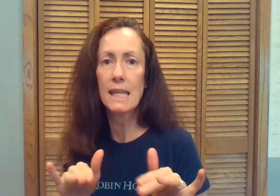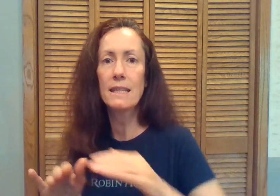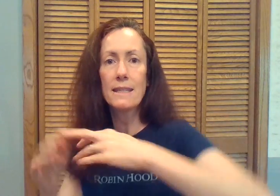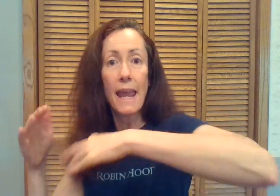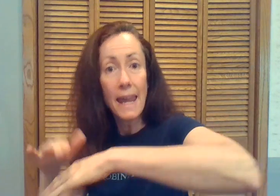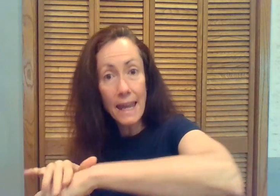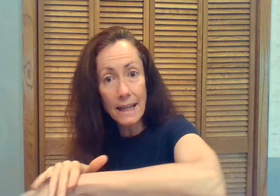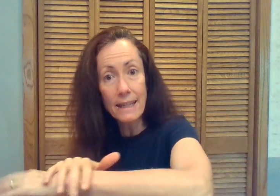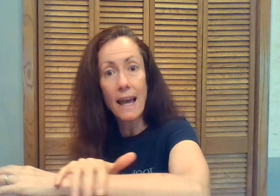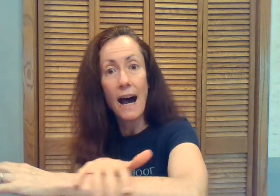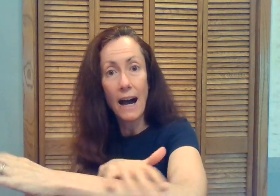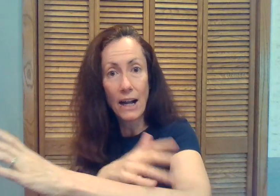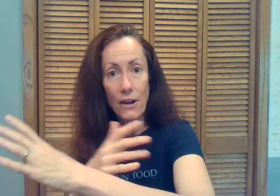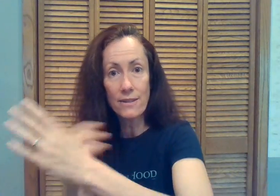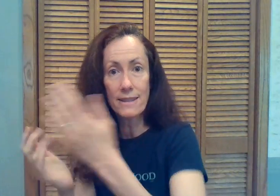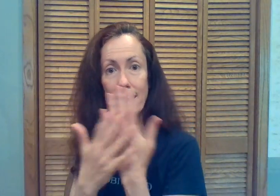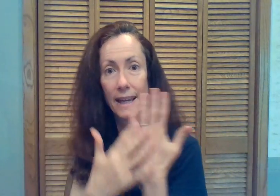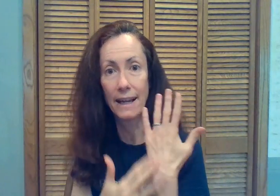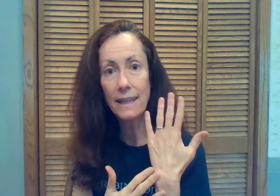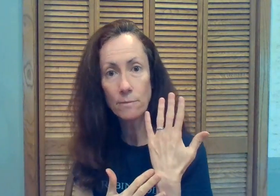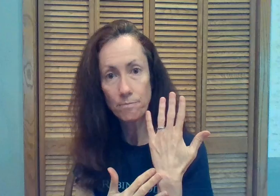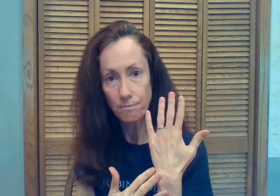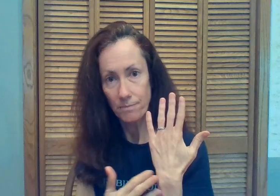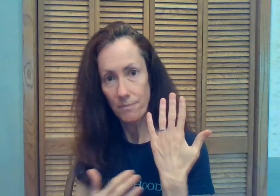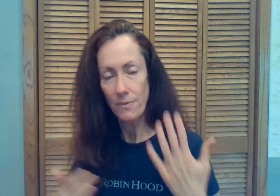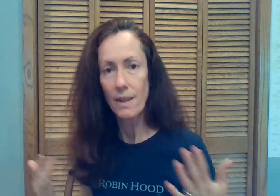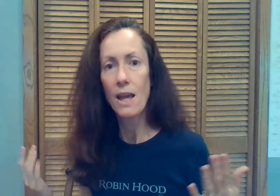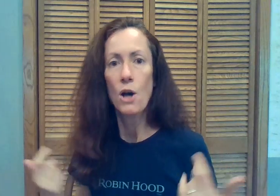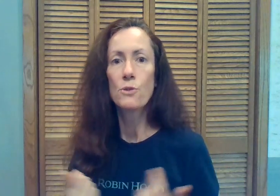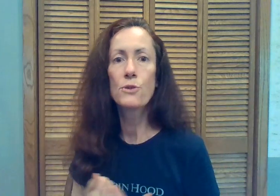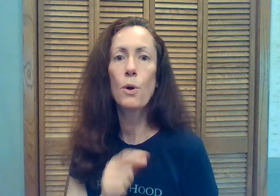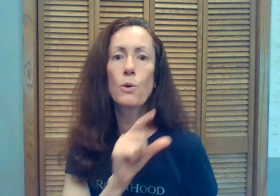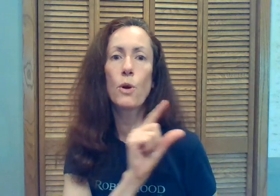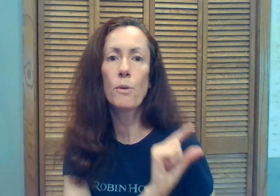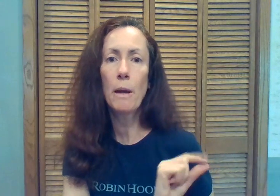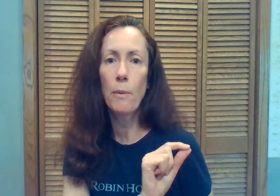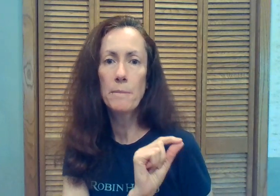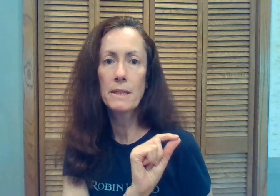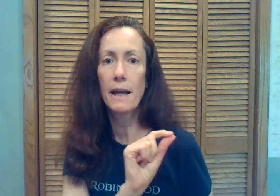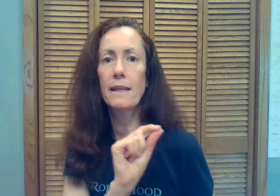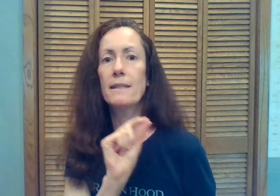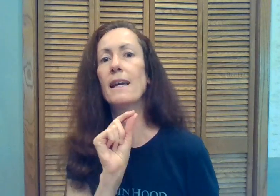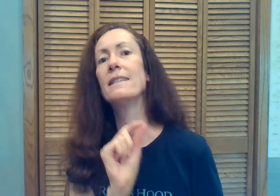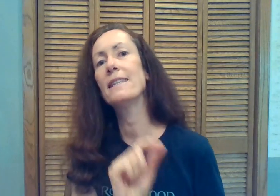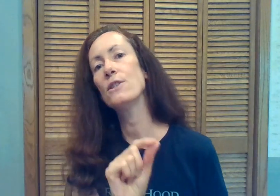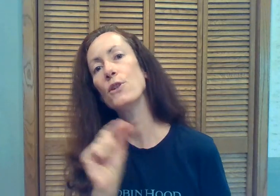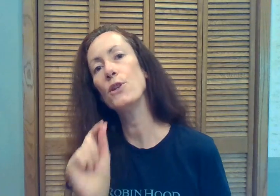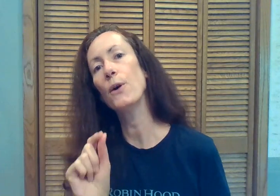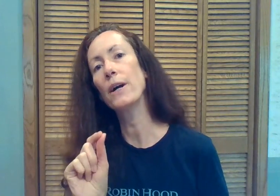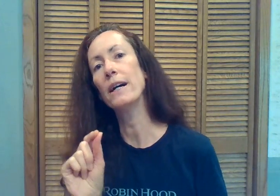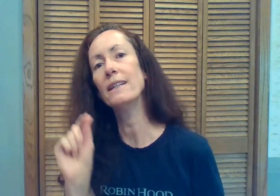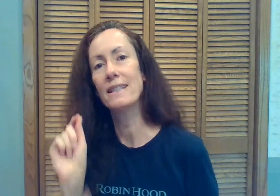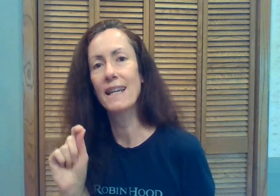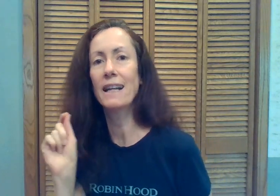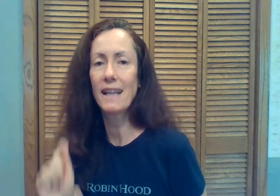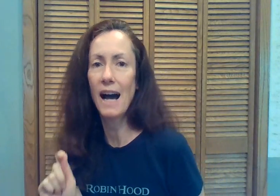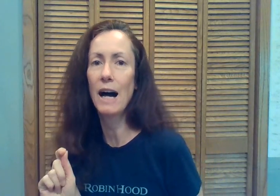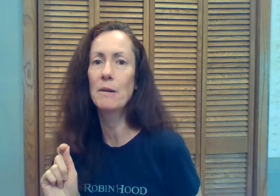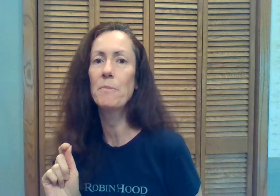teas, and on our skin. So go to my website, assistedyoga.com,